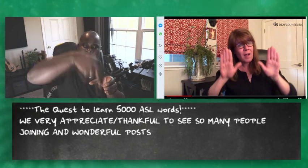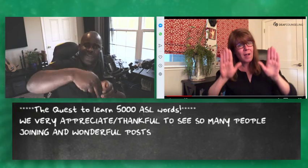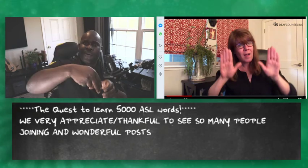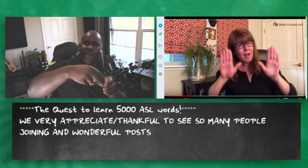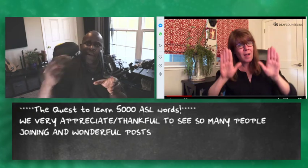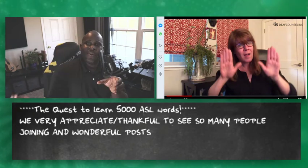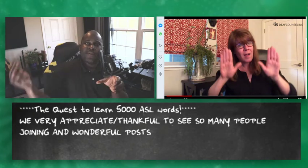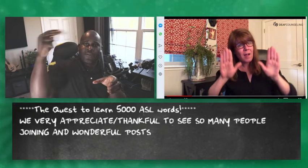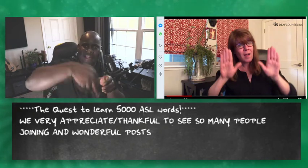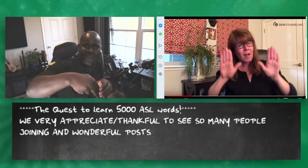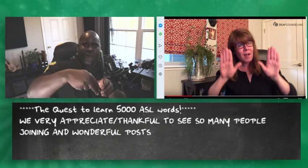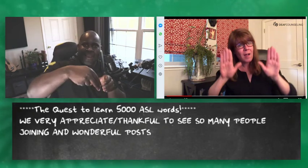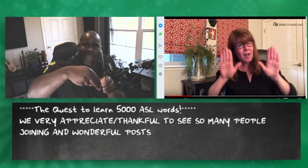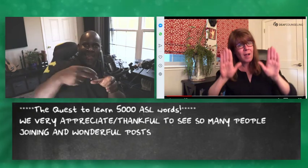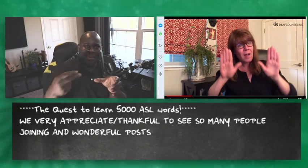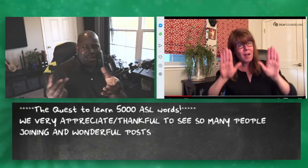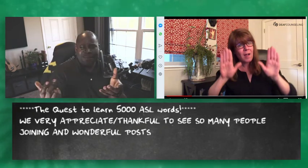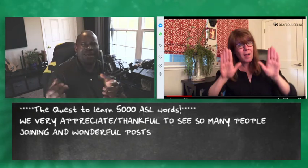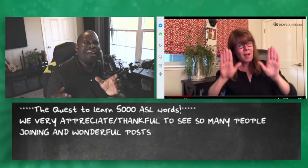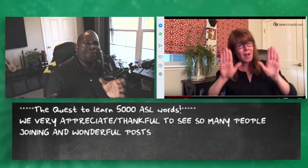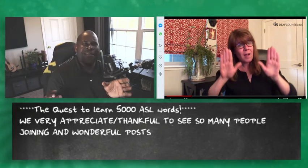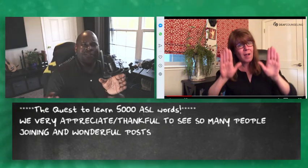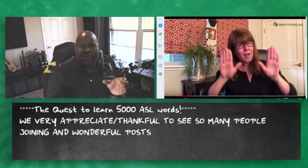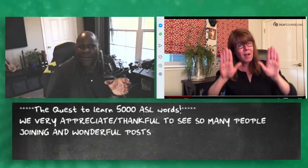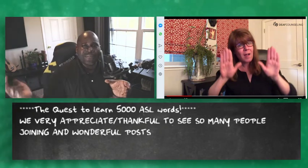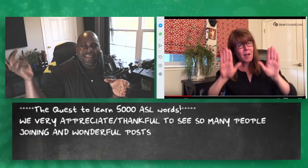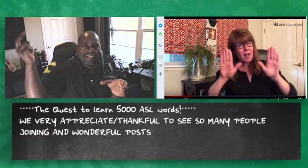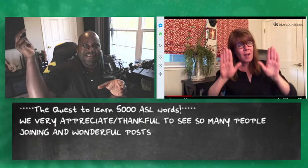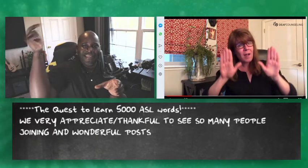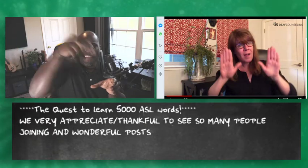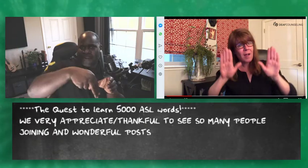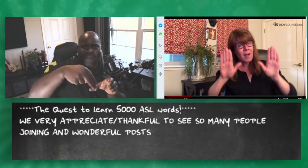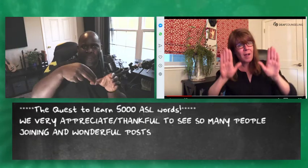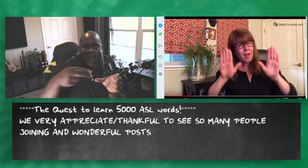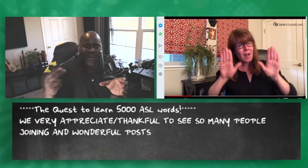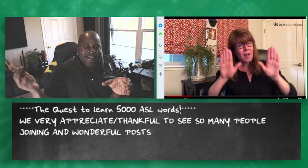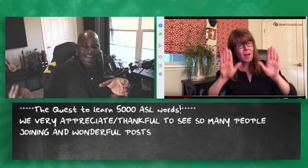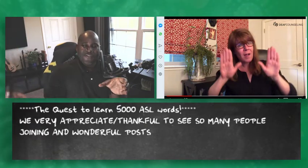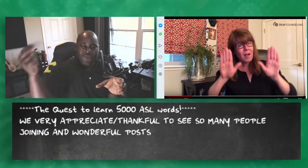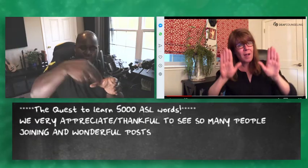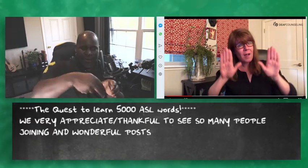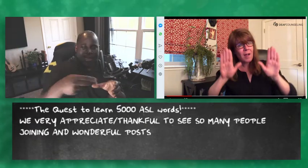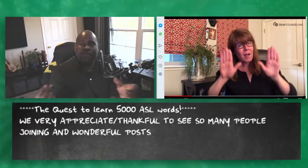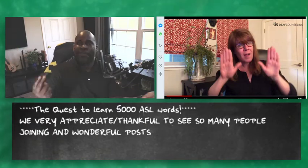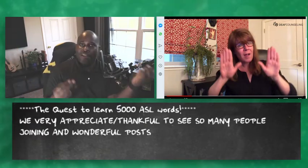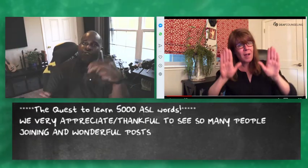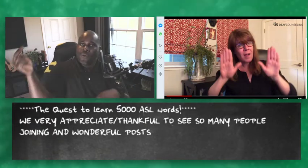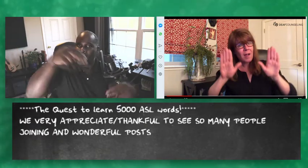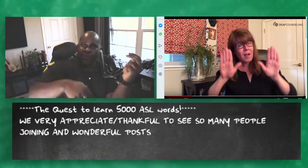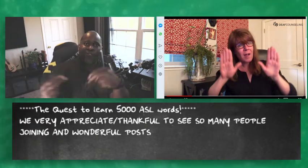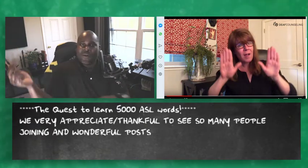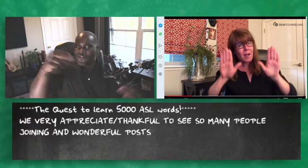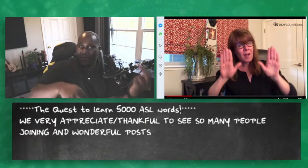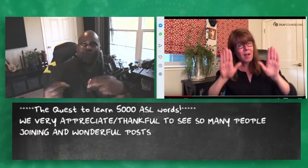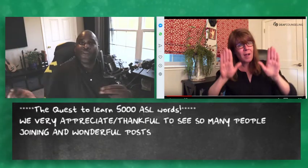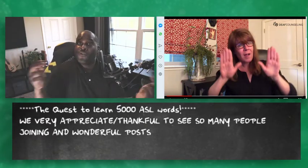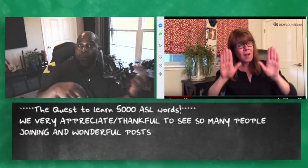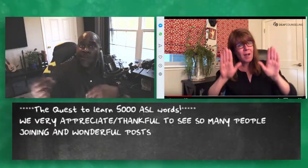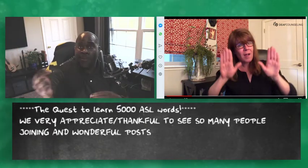into a cup it's like joining a cup I know that's weird but it is that's how I remember it so join join join join join join so many people